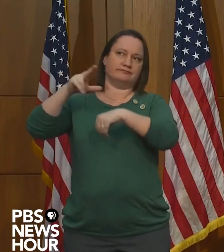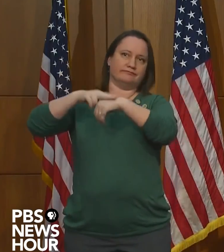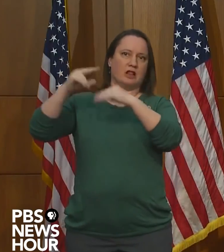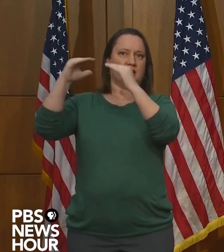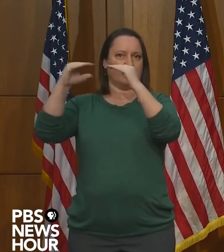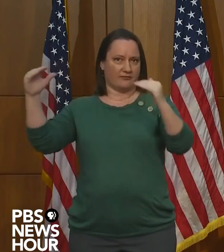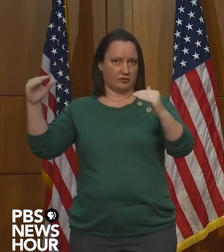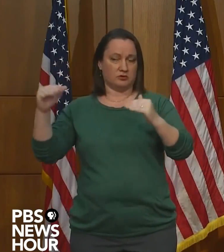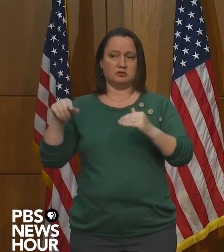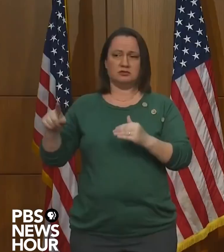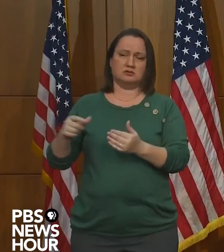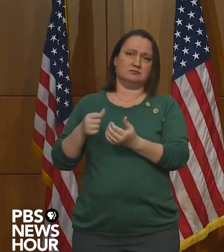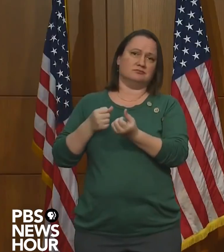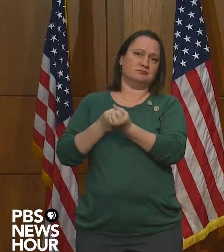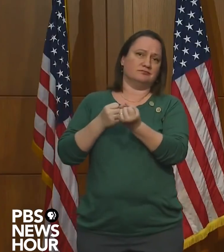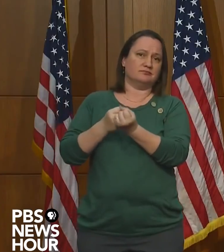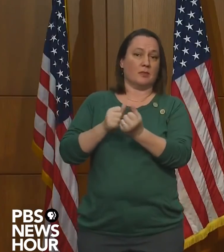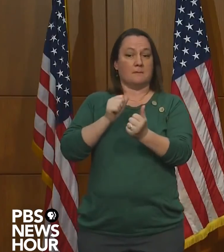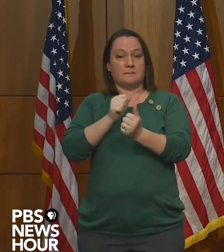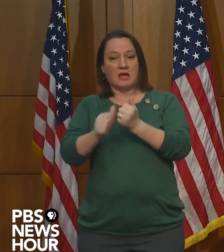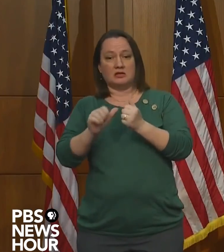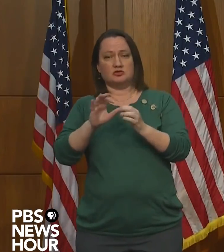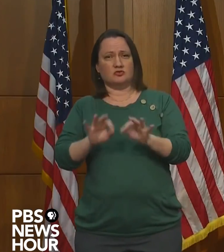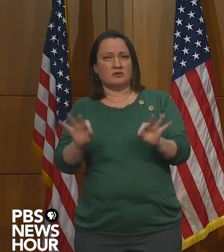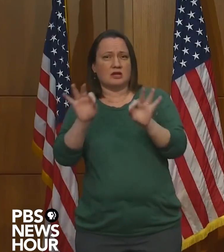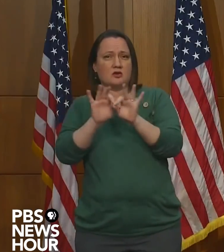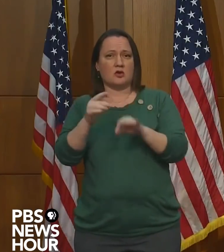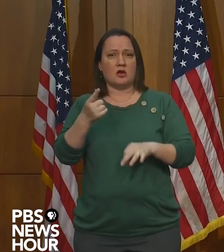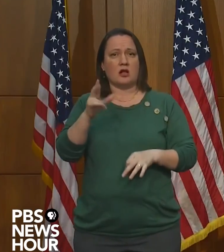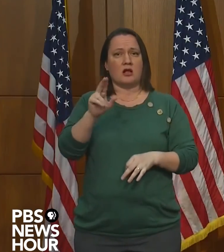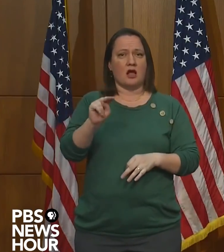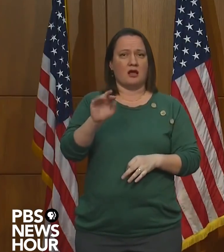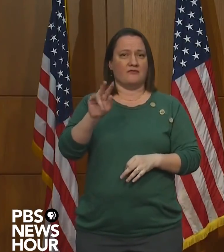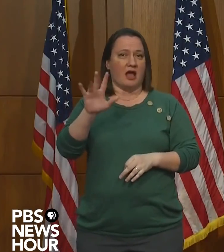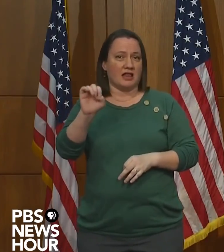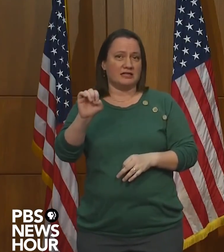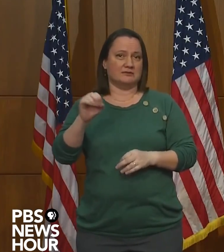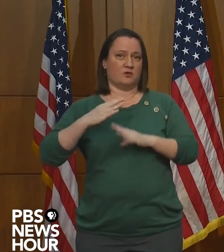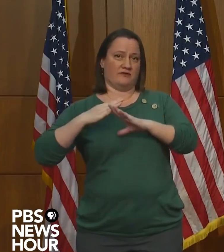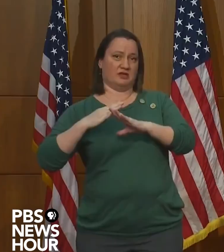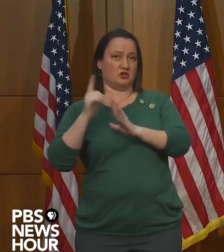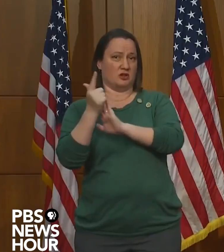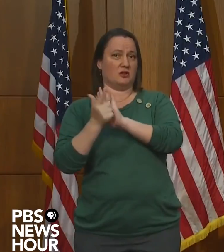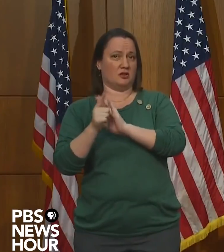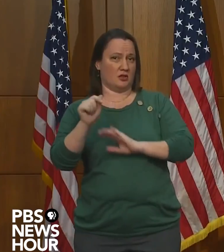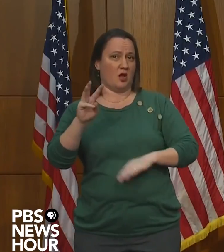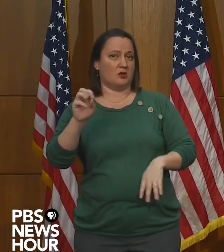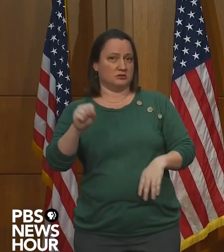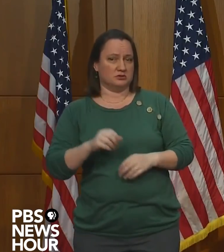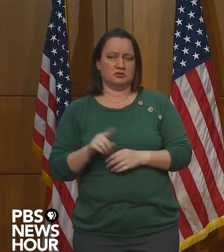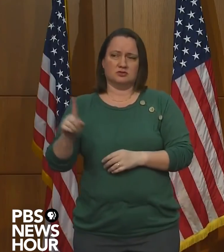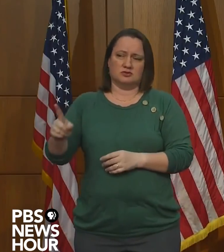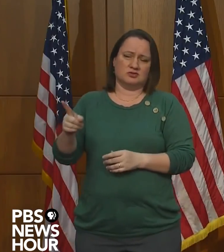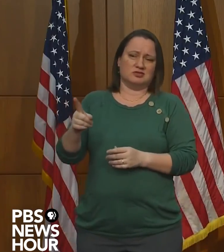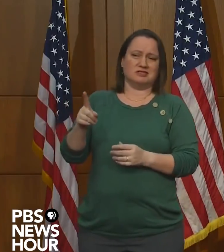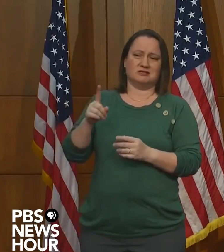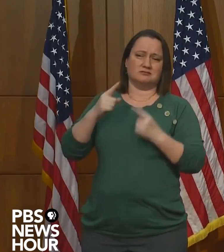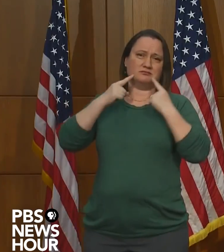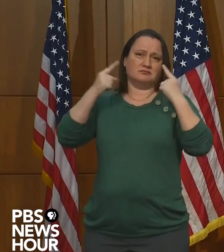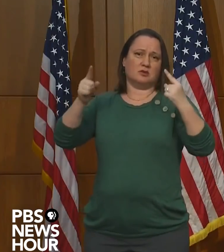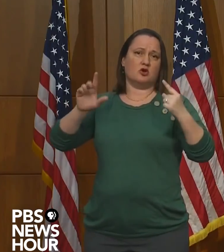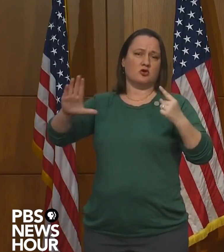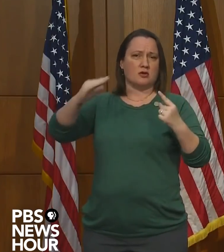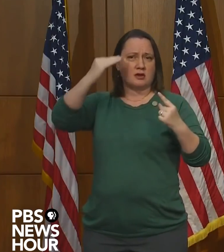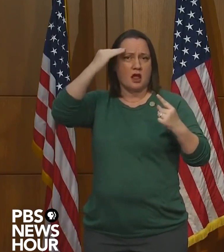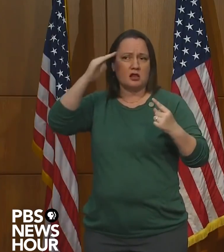to pass critical gun violence prevention laws. She is well-known for her tremendous knowledge, passion, and